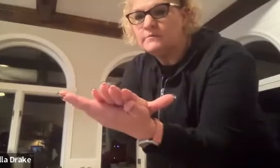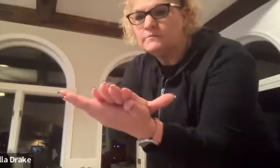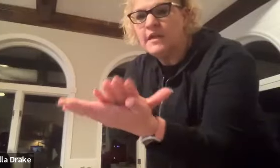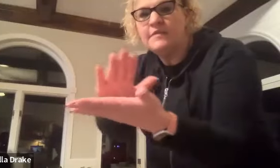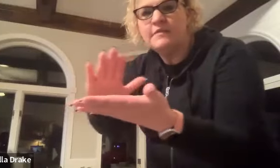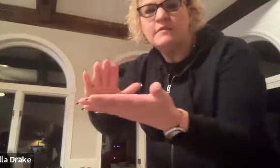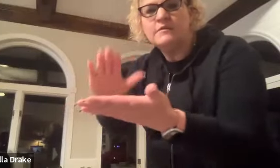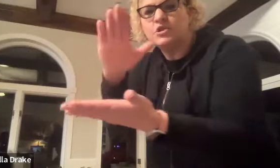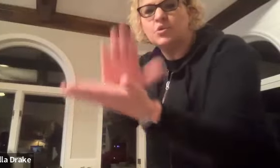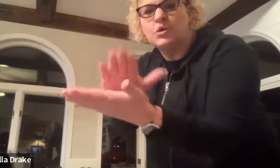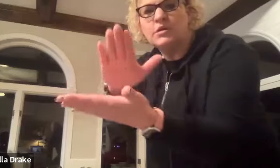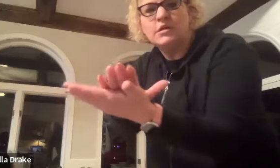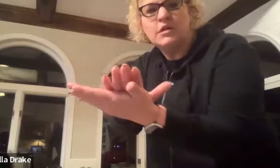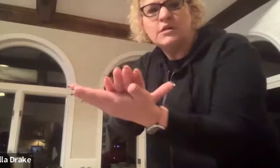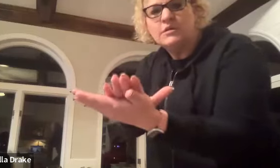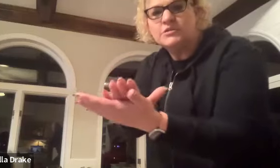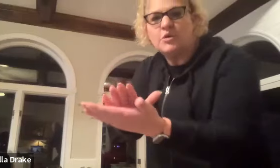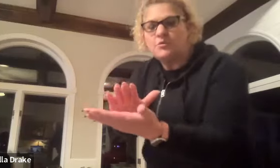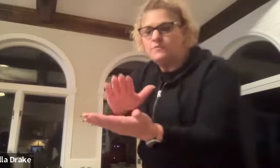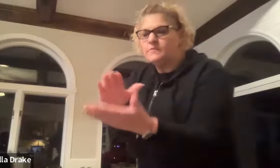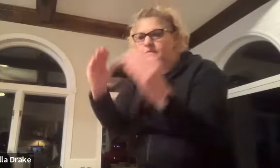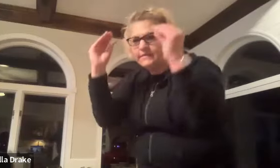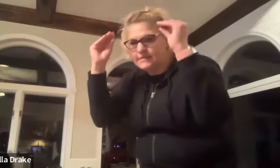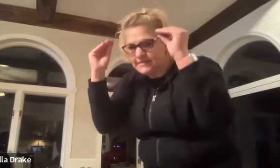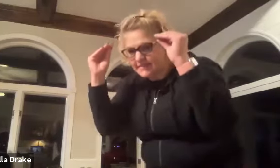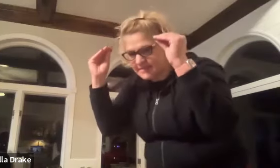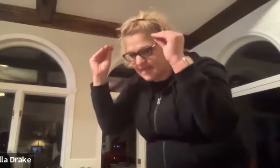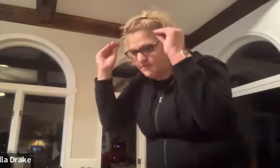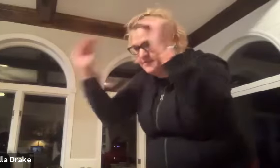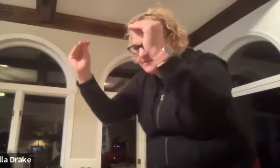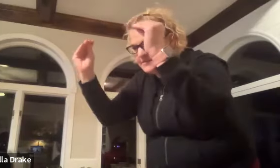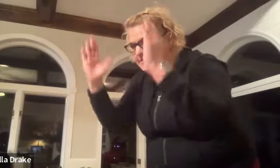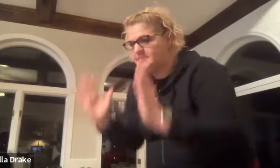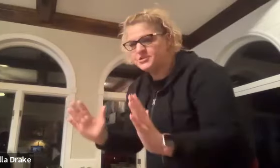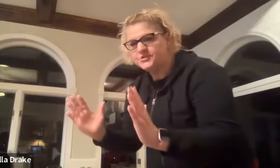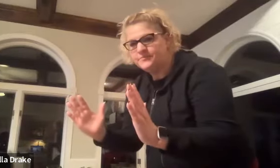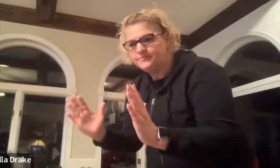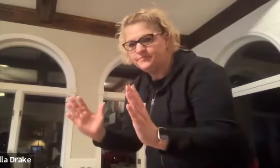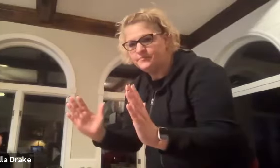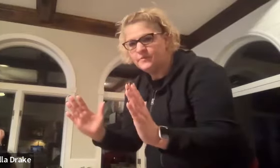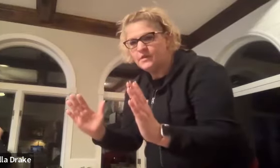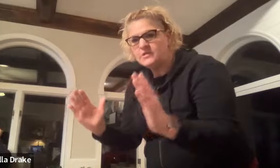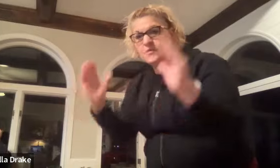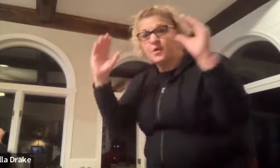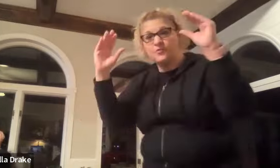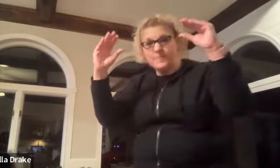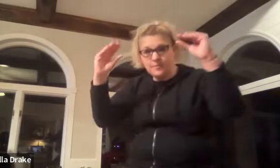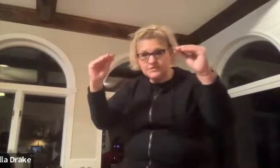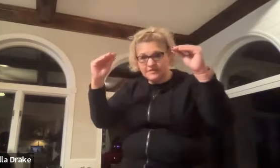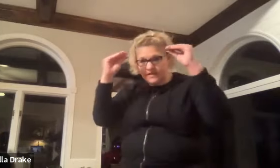and school so this is a sign for teacher teacher so remember think